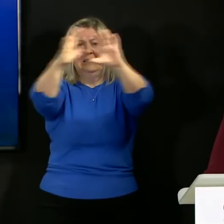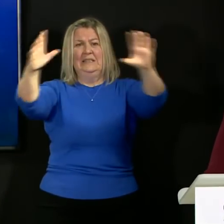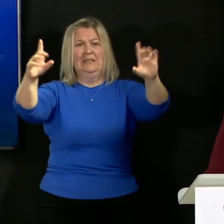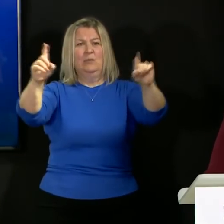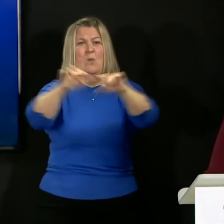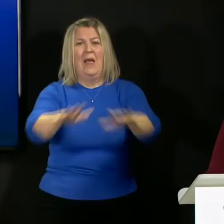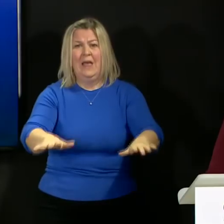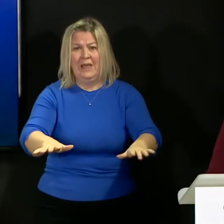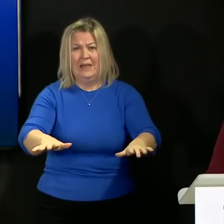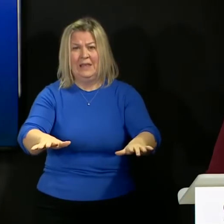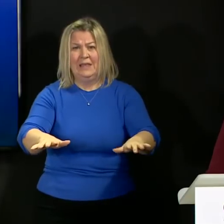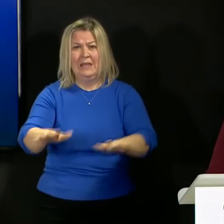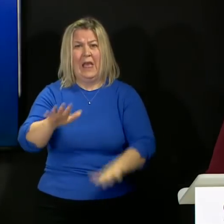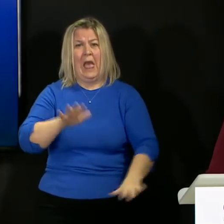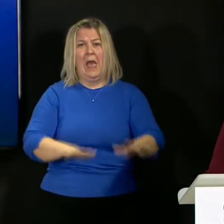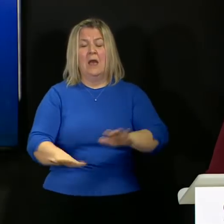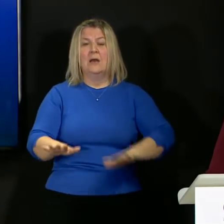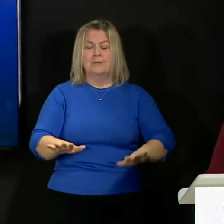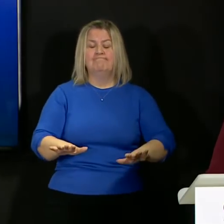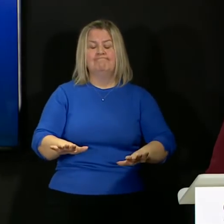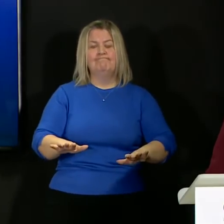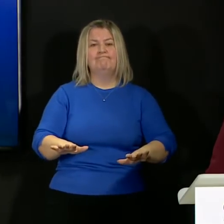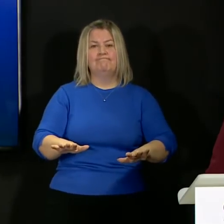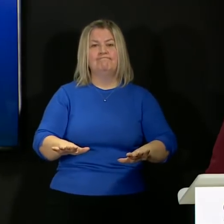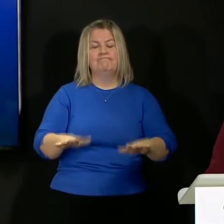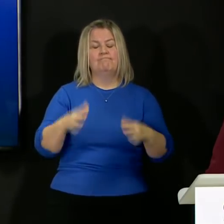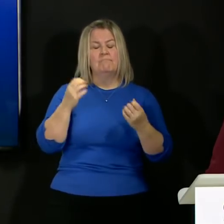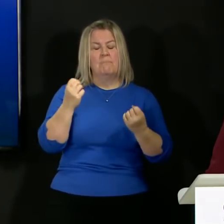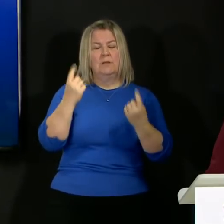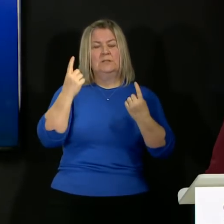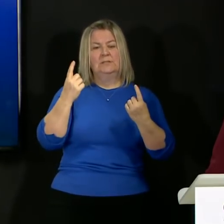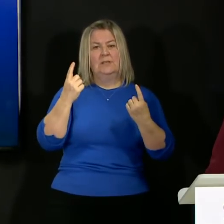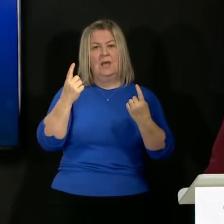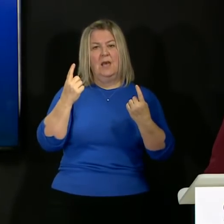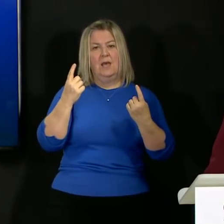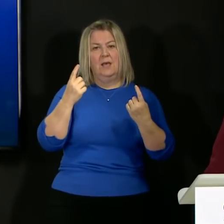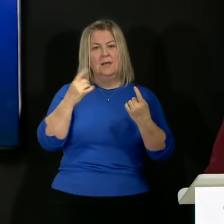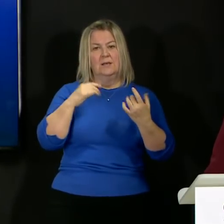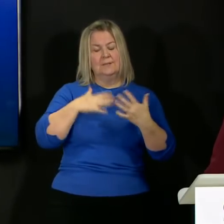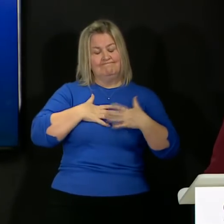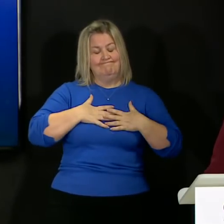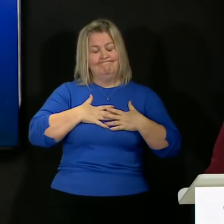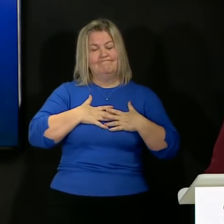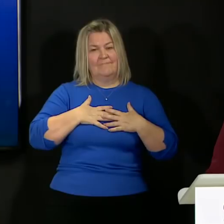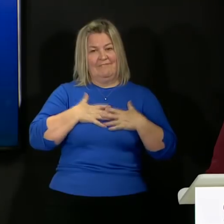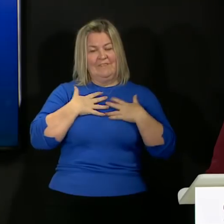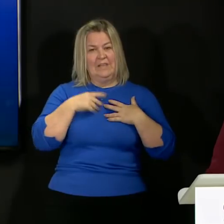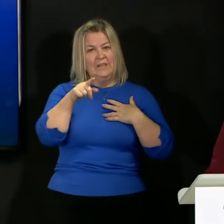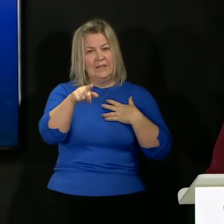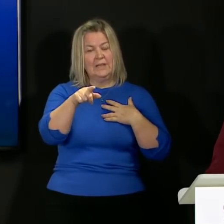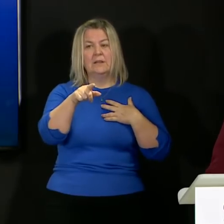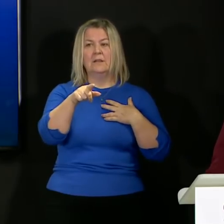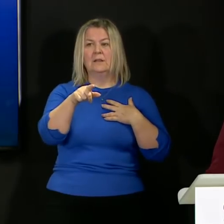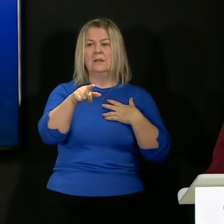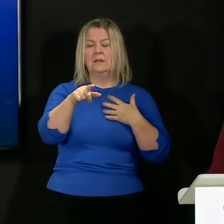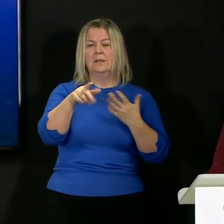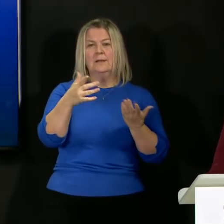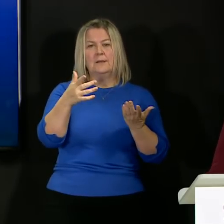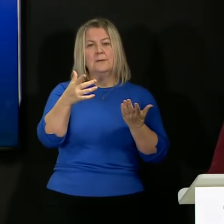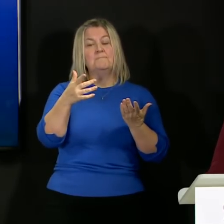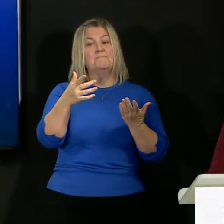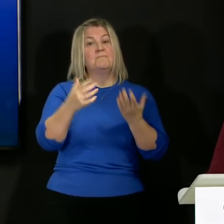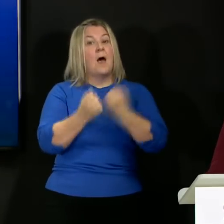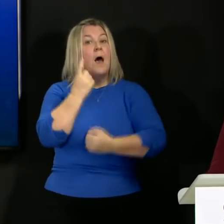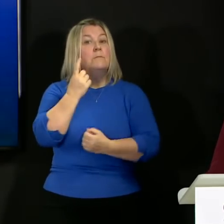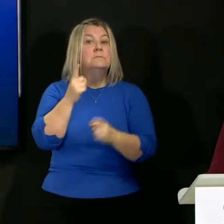I completely understand how people can feel like that and what they might want to do. I think the other thing that has